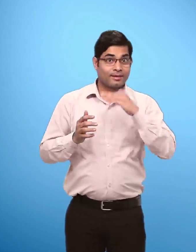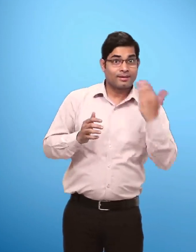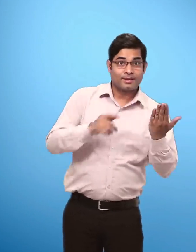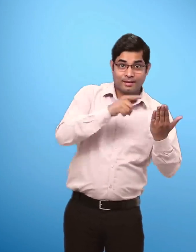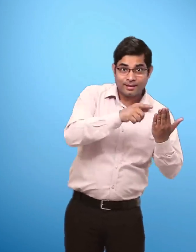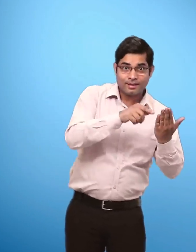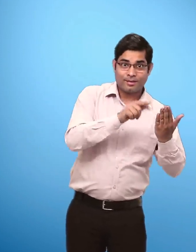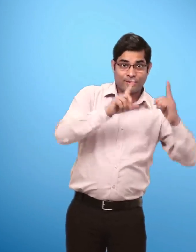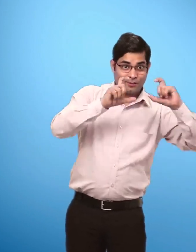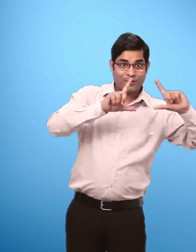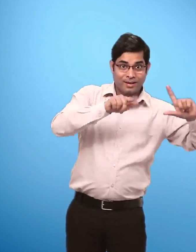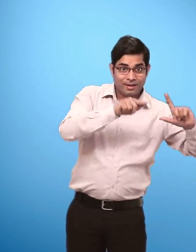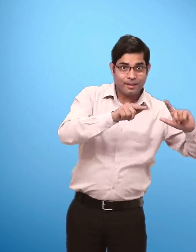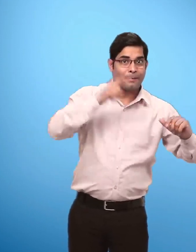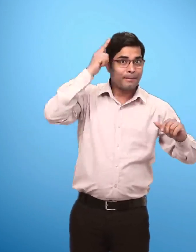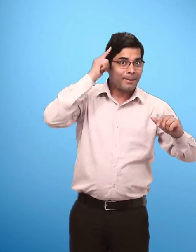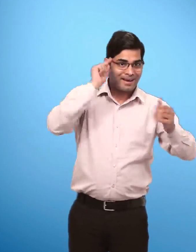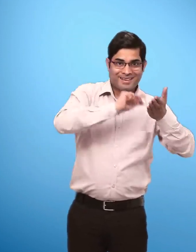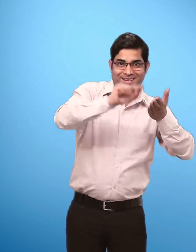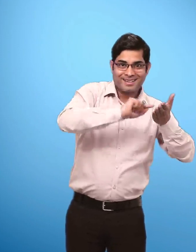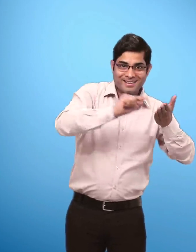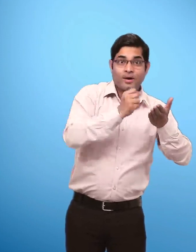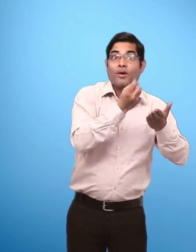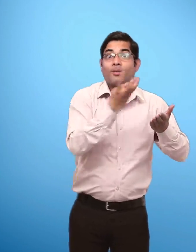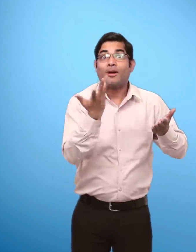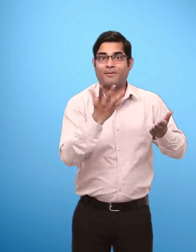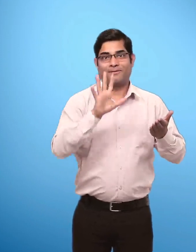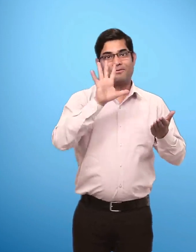Column 2 Picture 4 Shows 5 pencils.